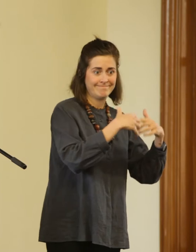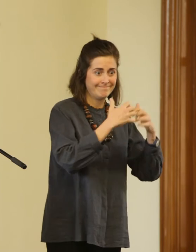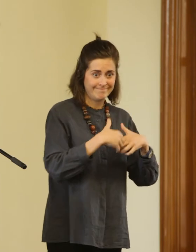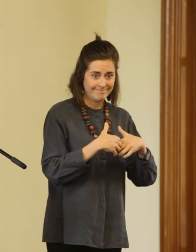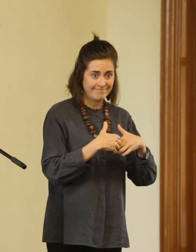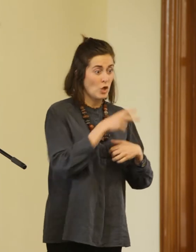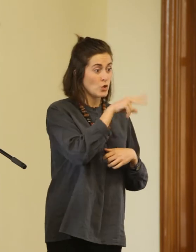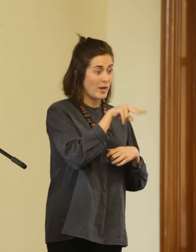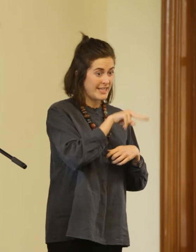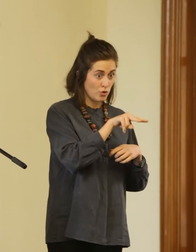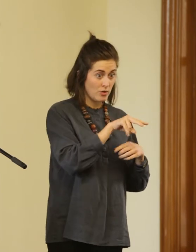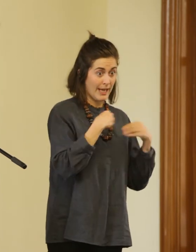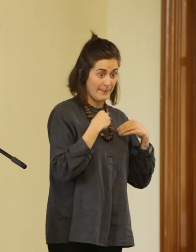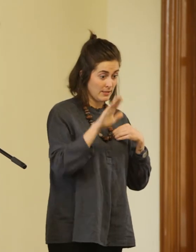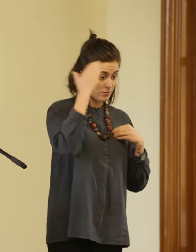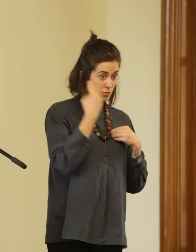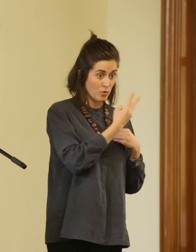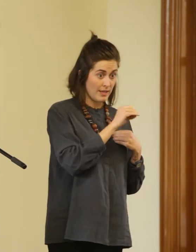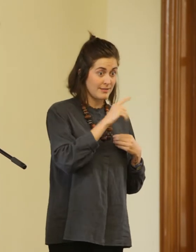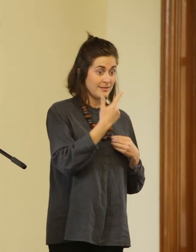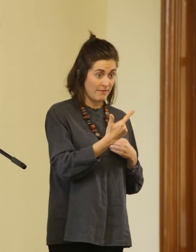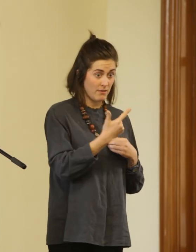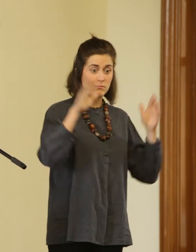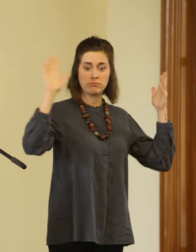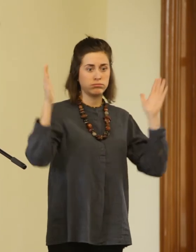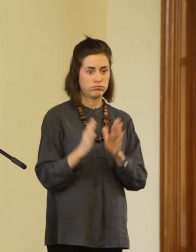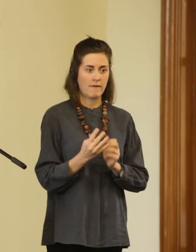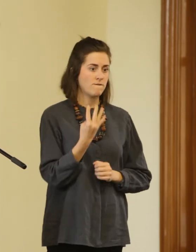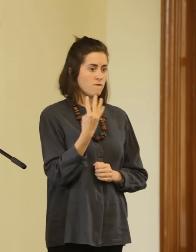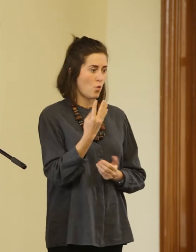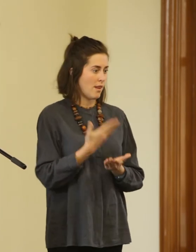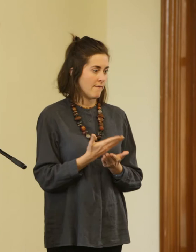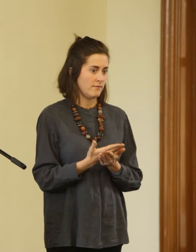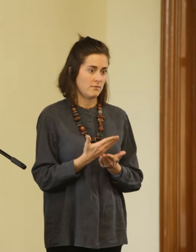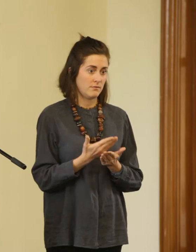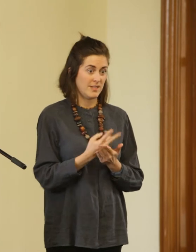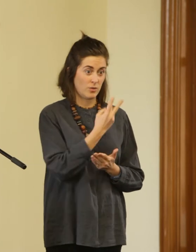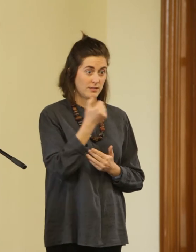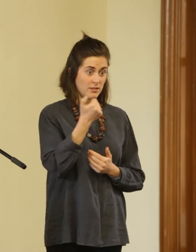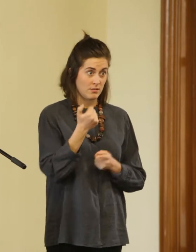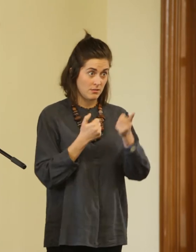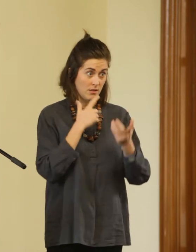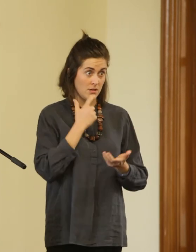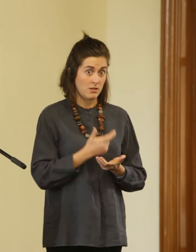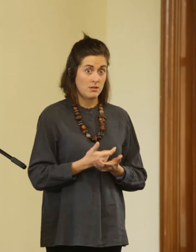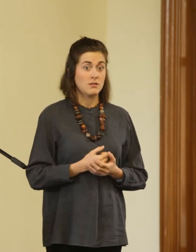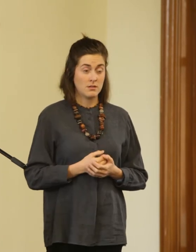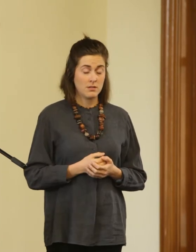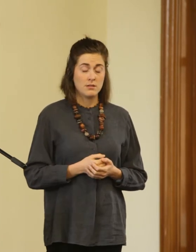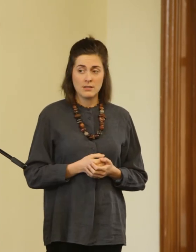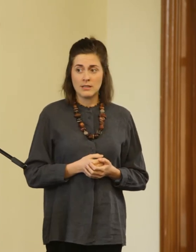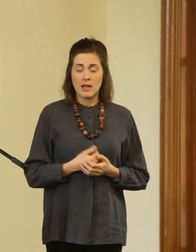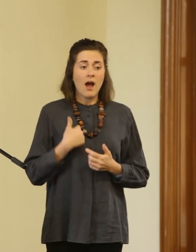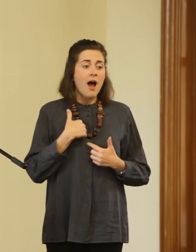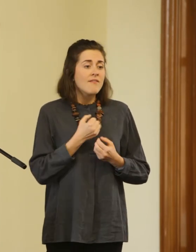2007 and this was drastically and devastatingly reduced to four in 2016. I have some